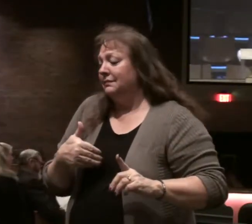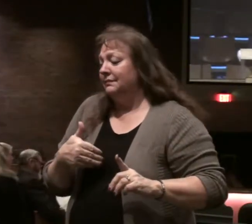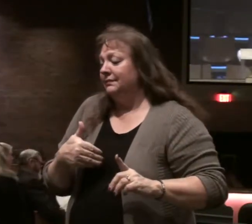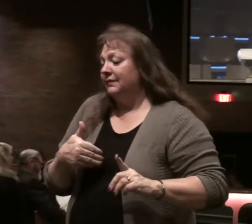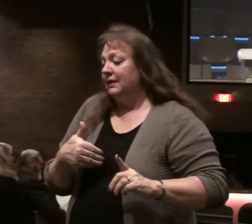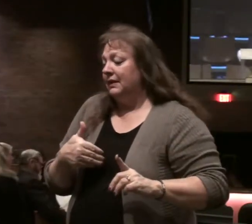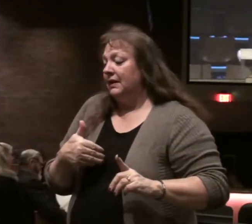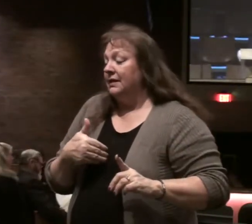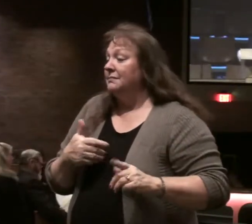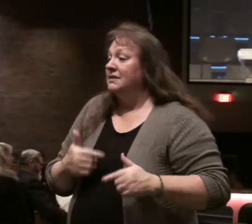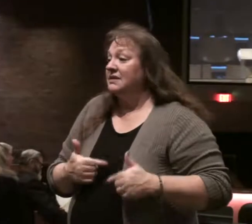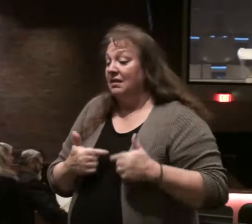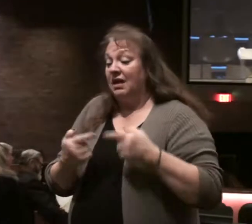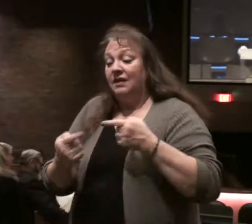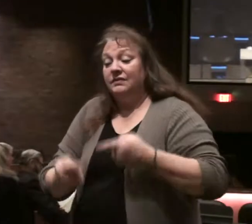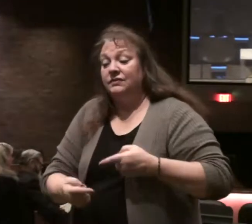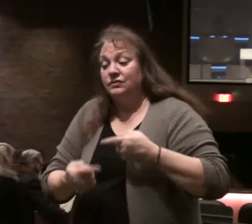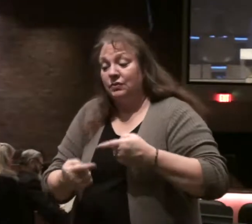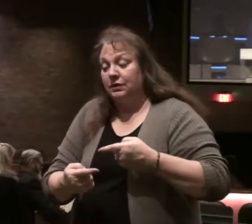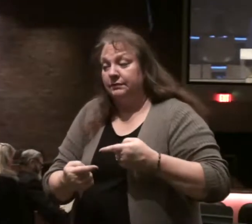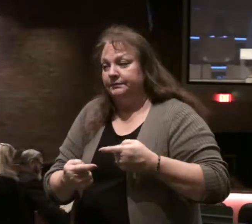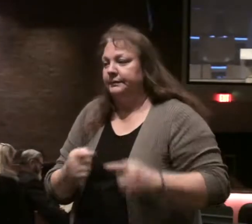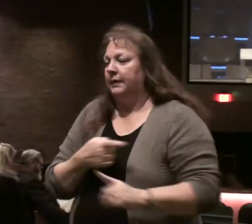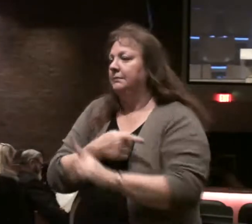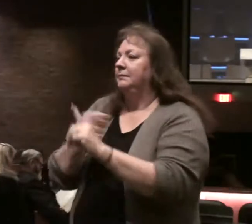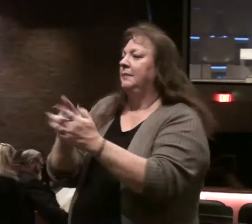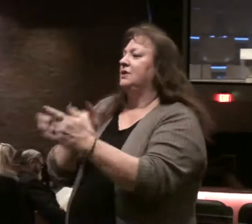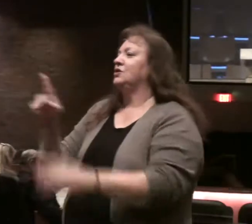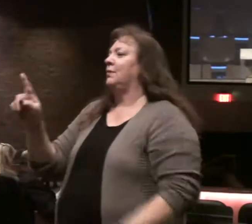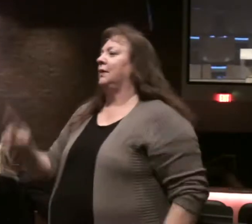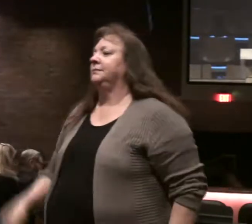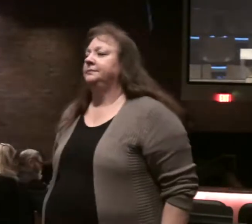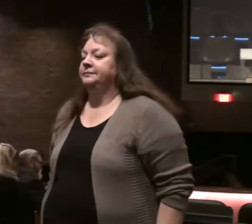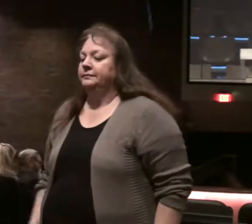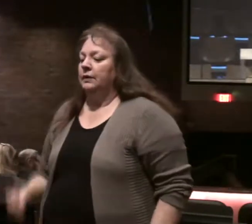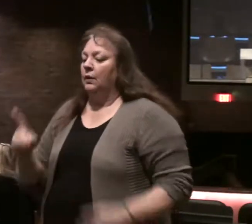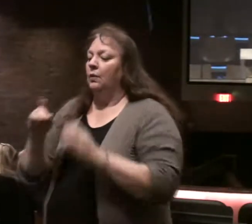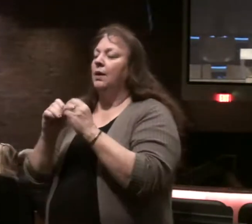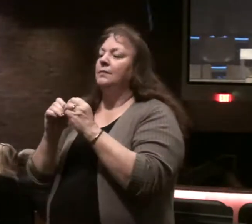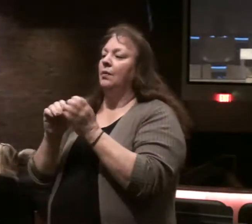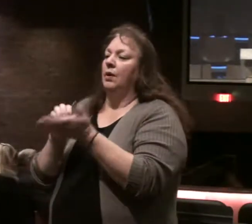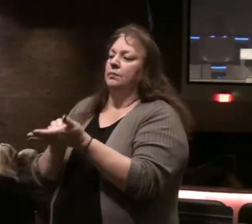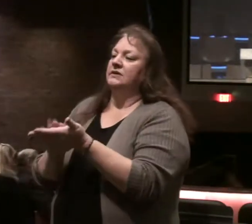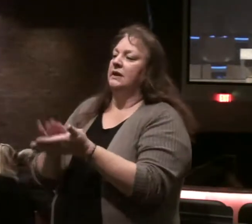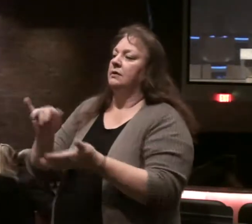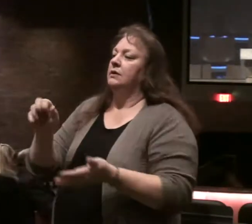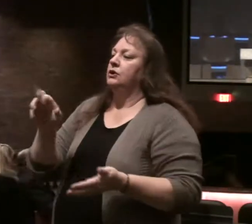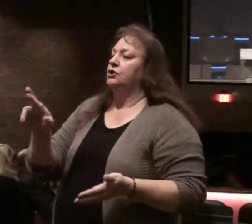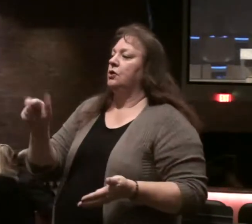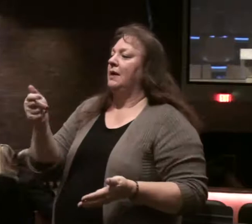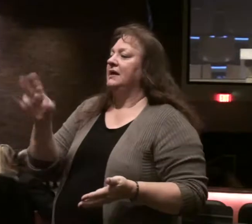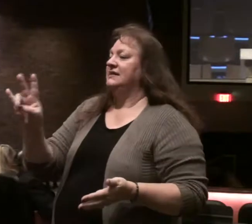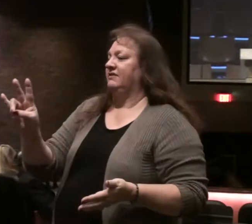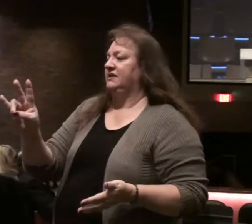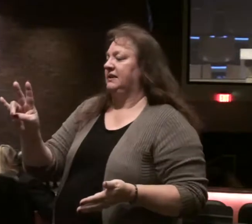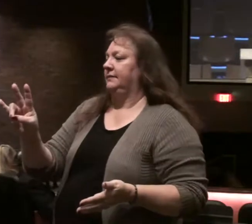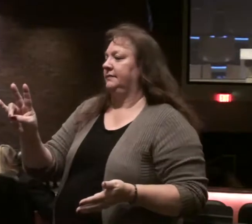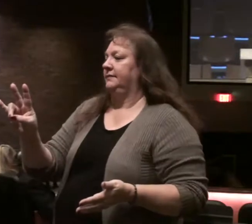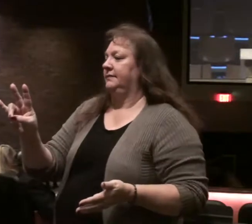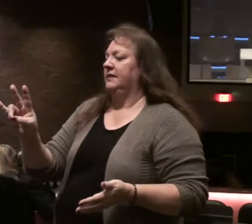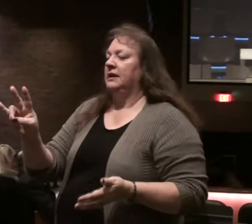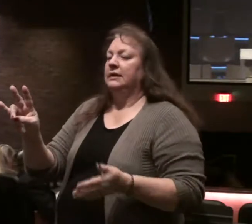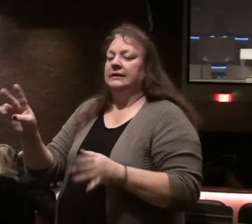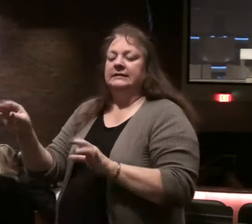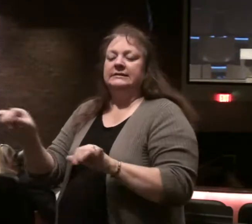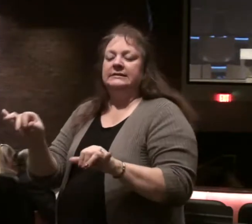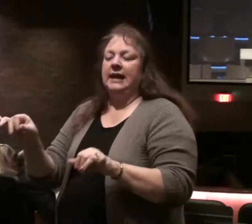but it will be a life of difficulty as well back to psalm 1 if I can give you one other reference you can write down Jeremiah 17 gives a